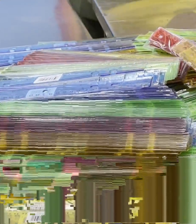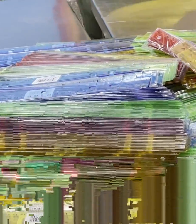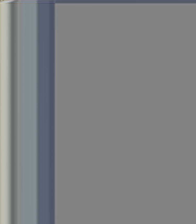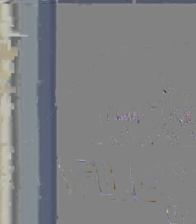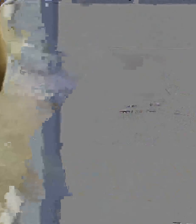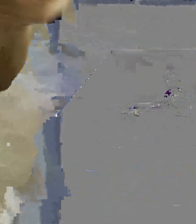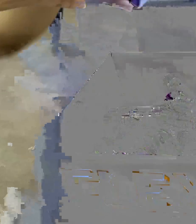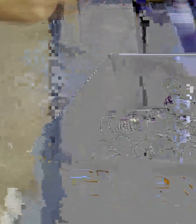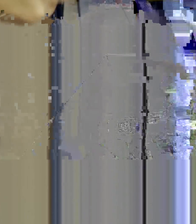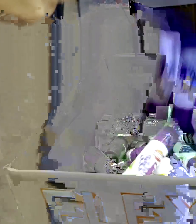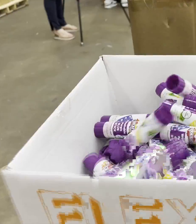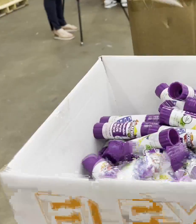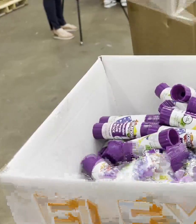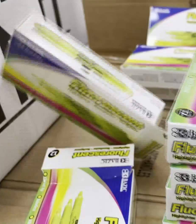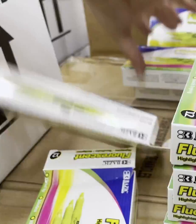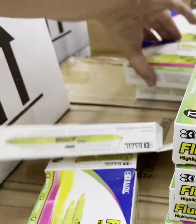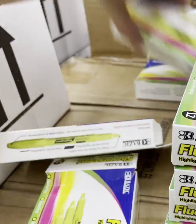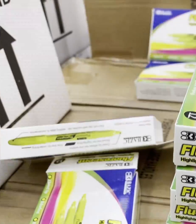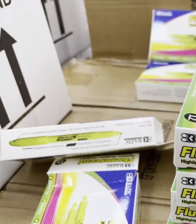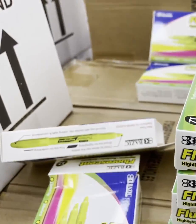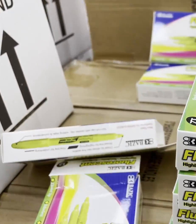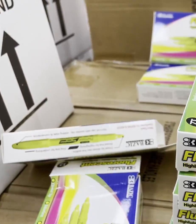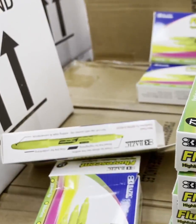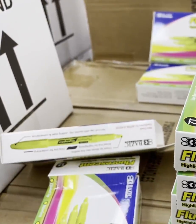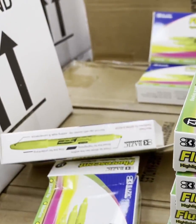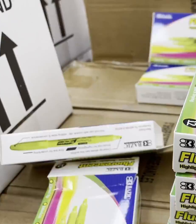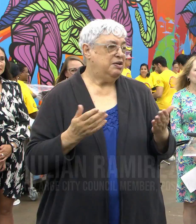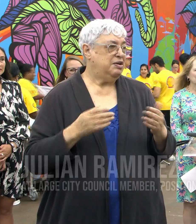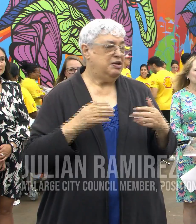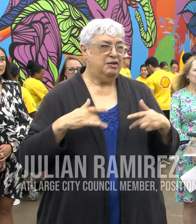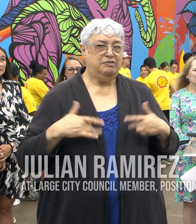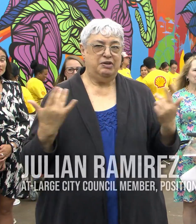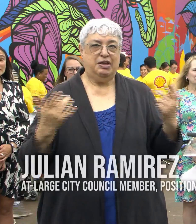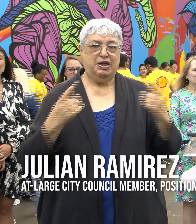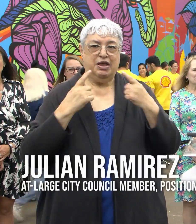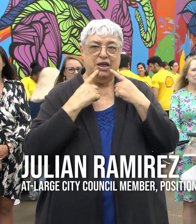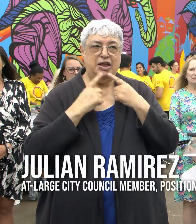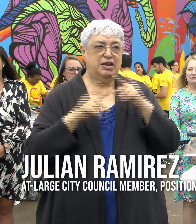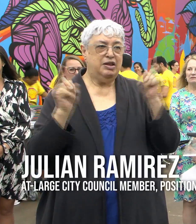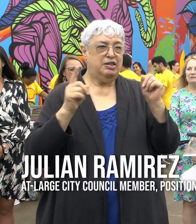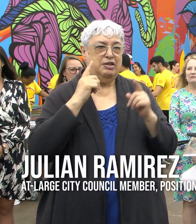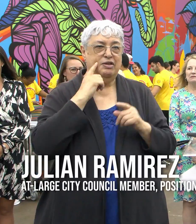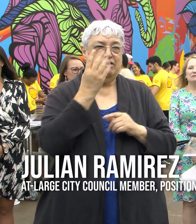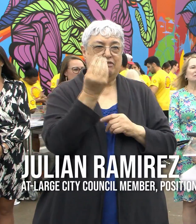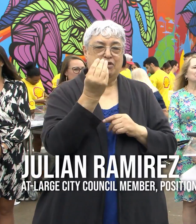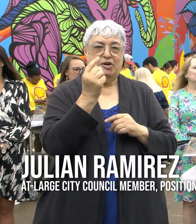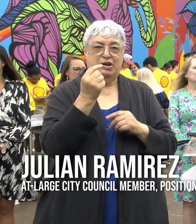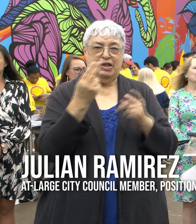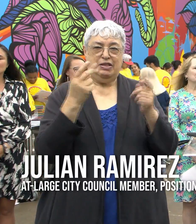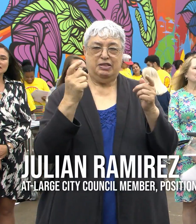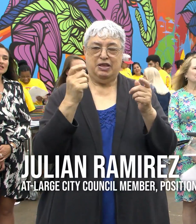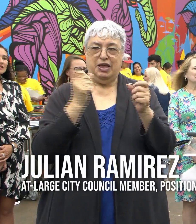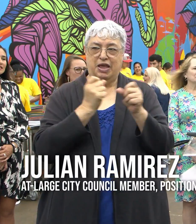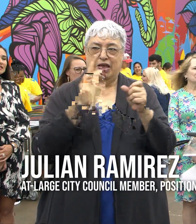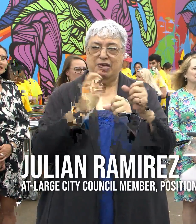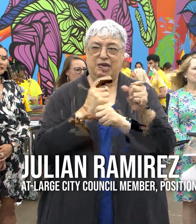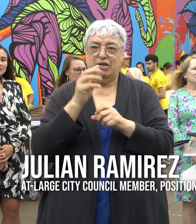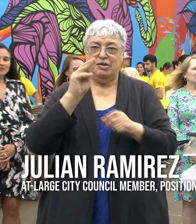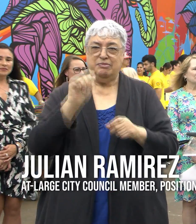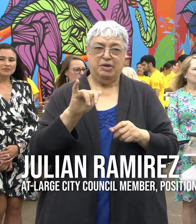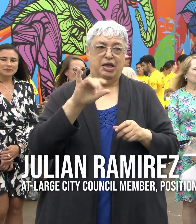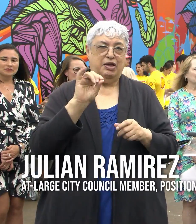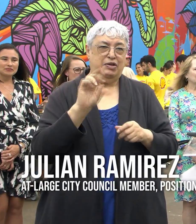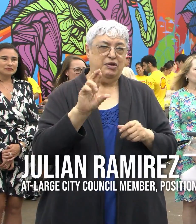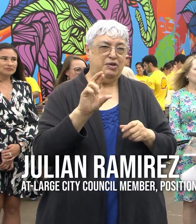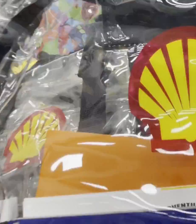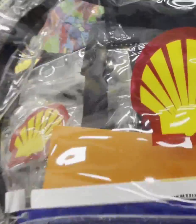I'm pleased to welcome everyone to this event and announce plans for the 14th annual Mayor's Back to School Festival